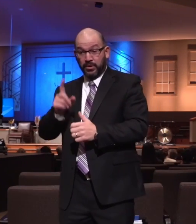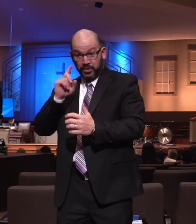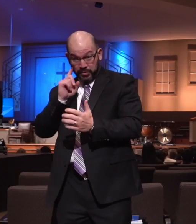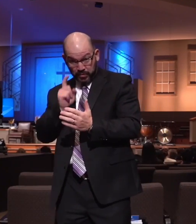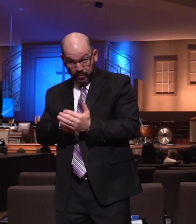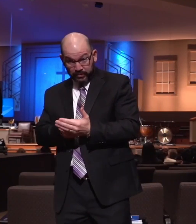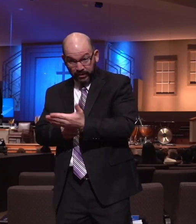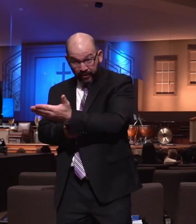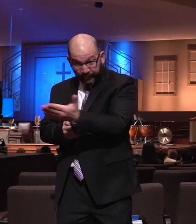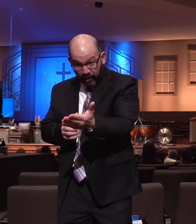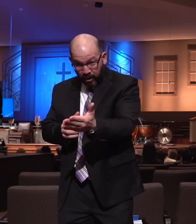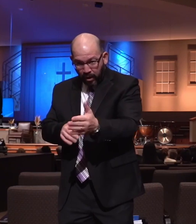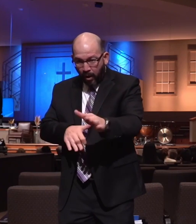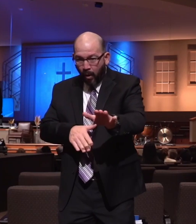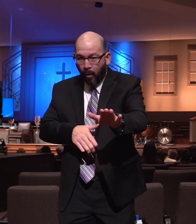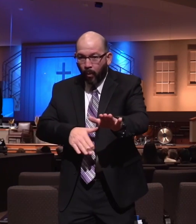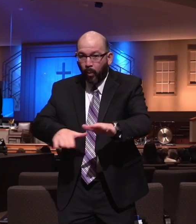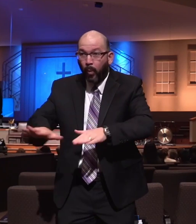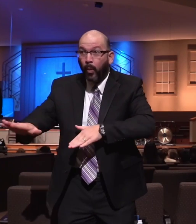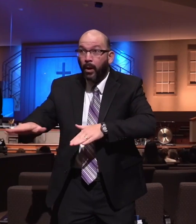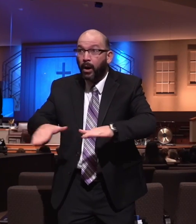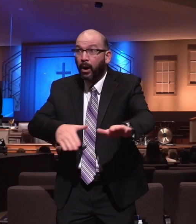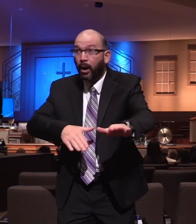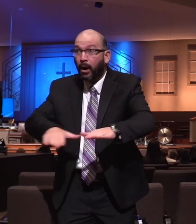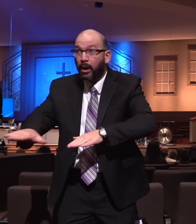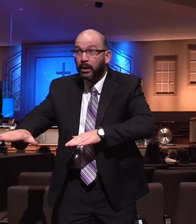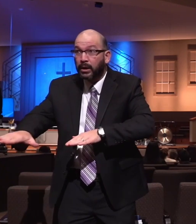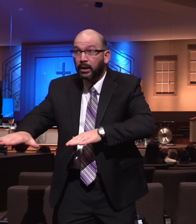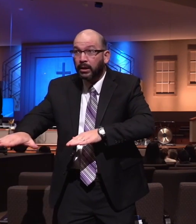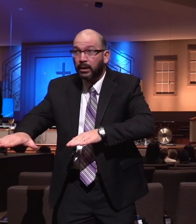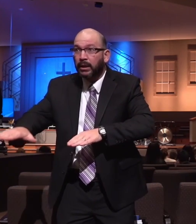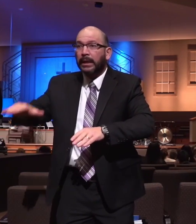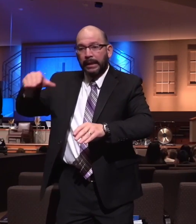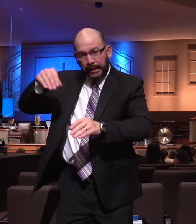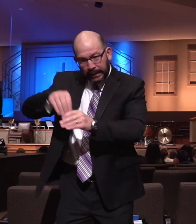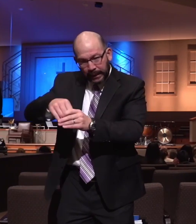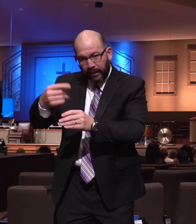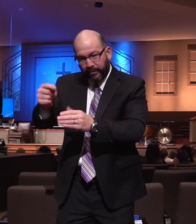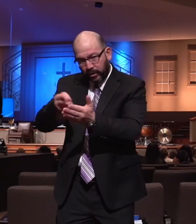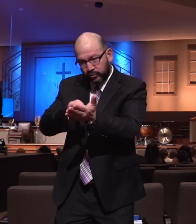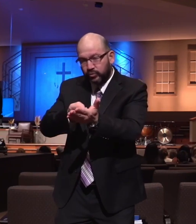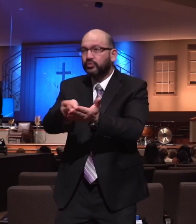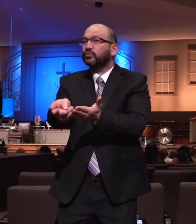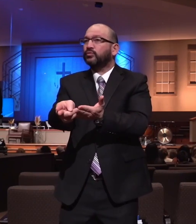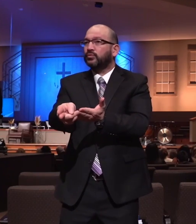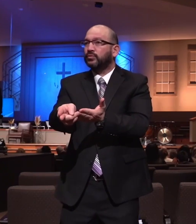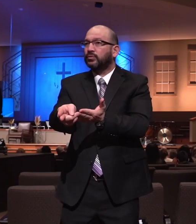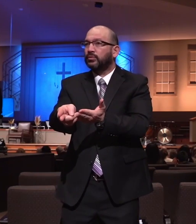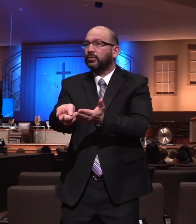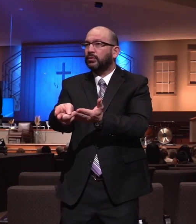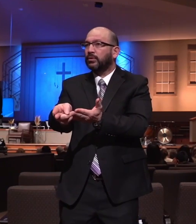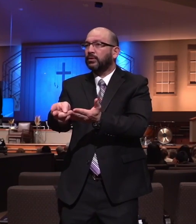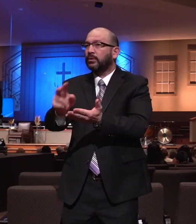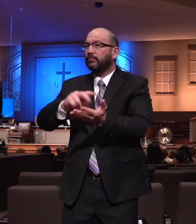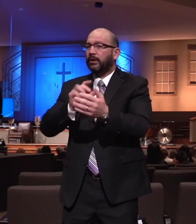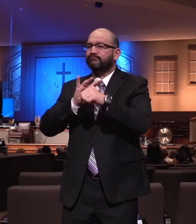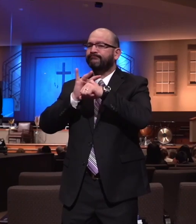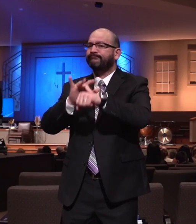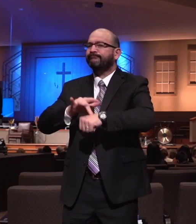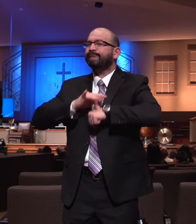are walking. Stay with me now. They are walking in the truth. This speaks of abiding. This means that